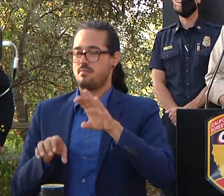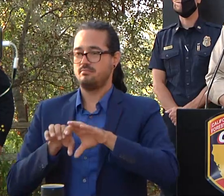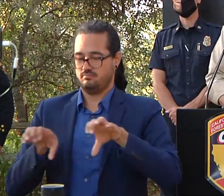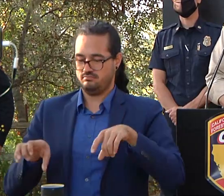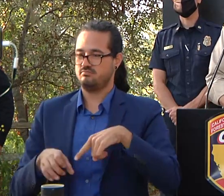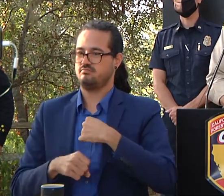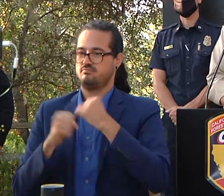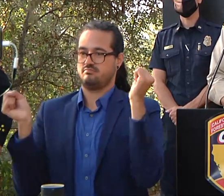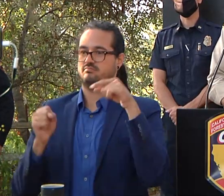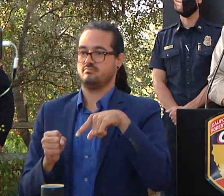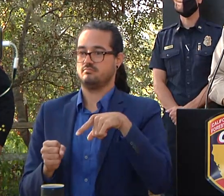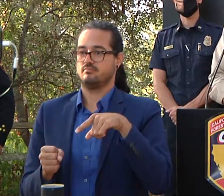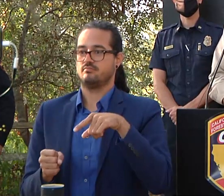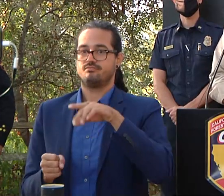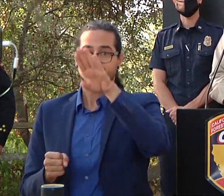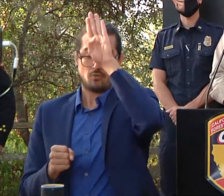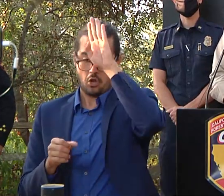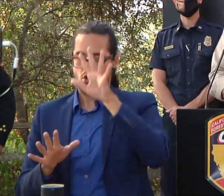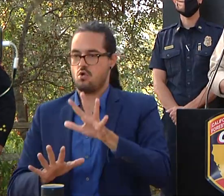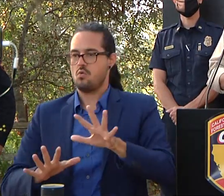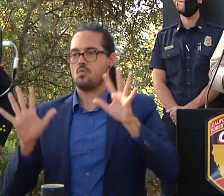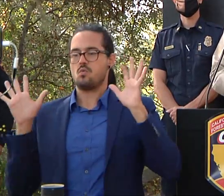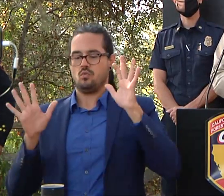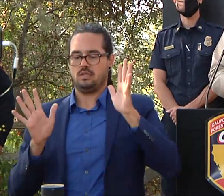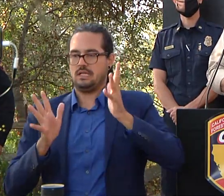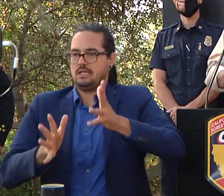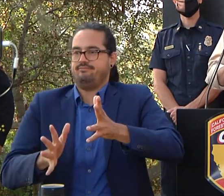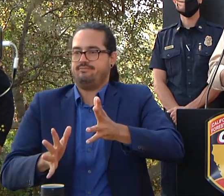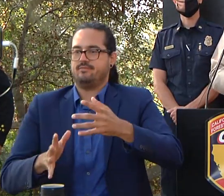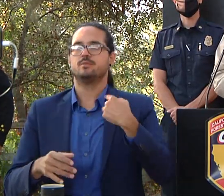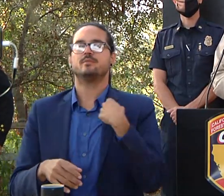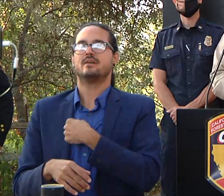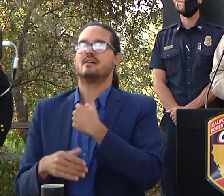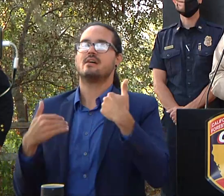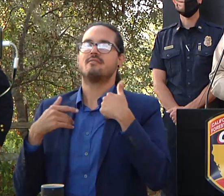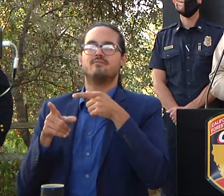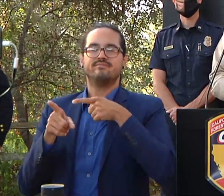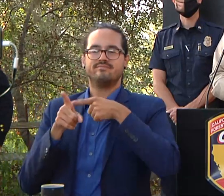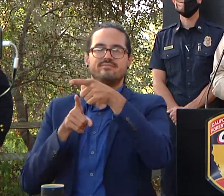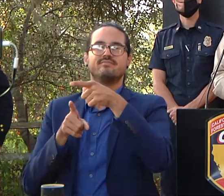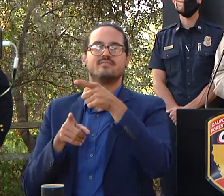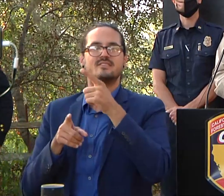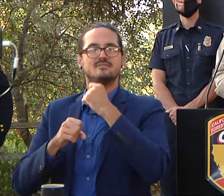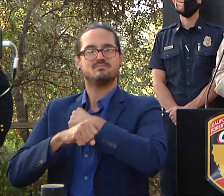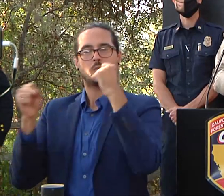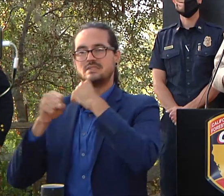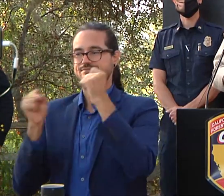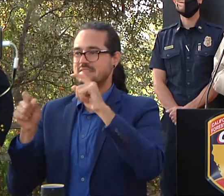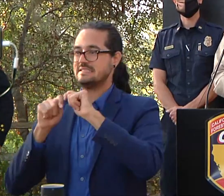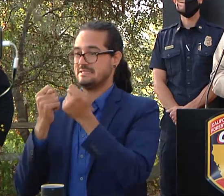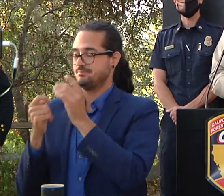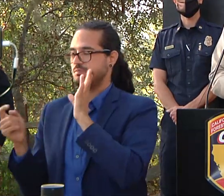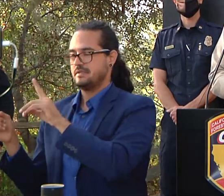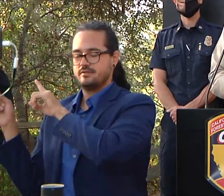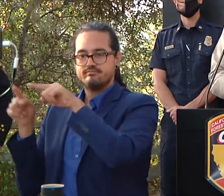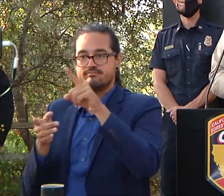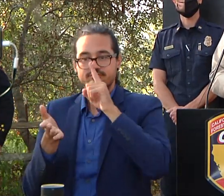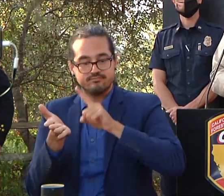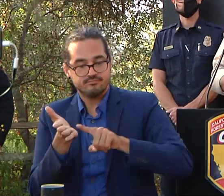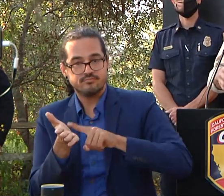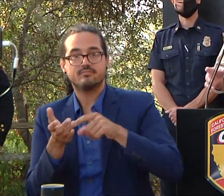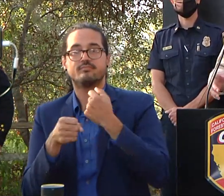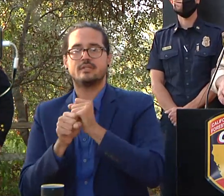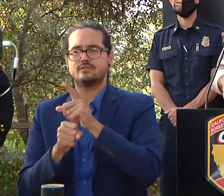the people that live in that area and so we uh we dispatched our bomb team and we have investigators looking into it and so right now our detectives